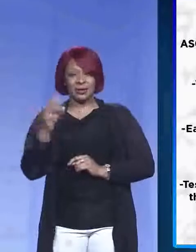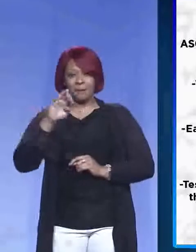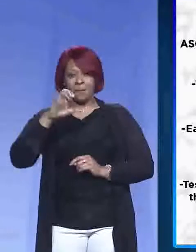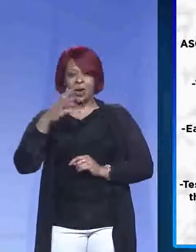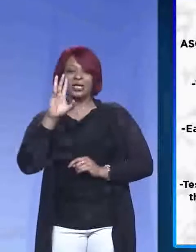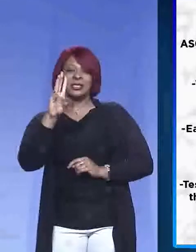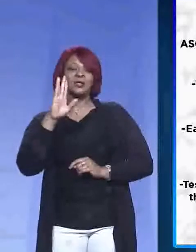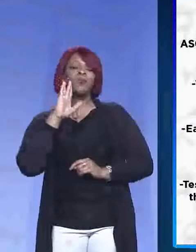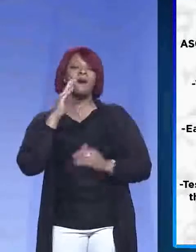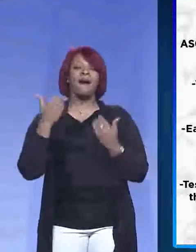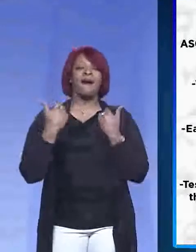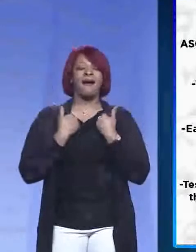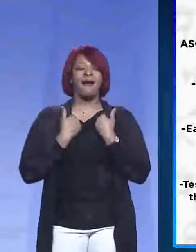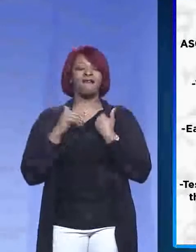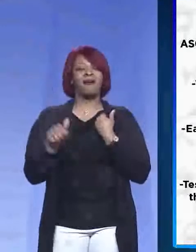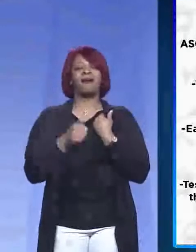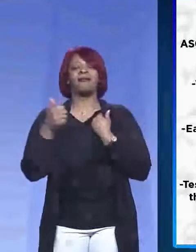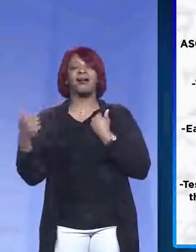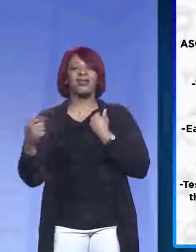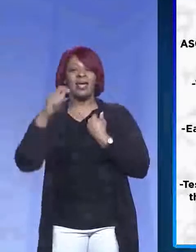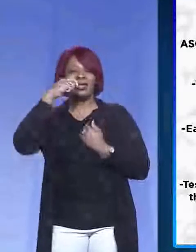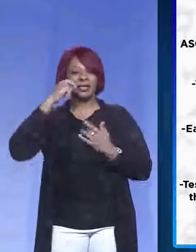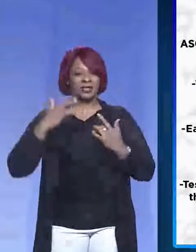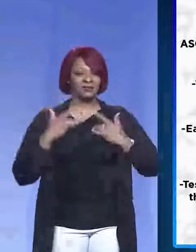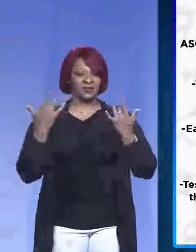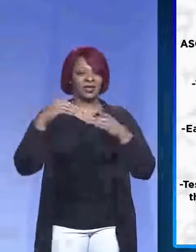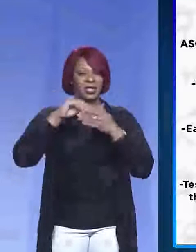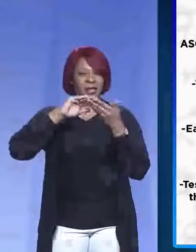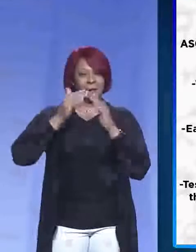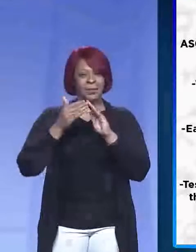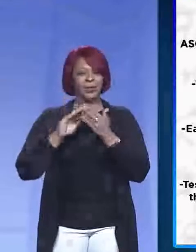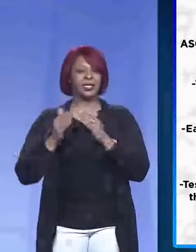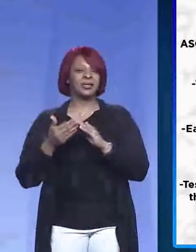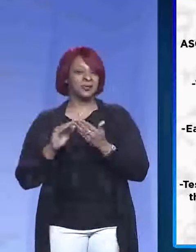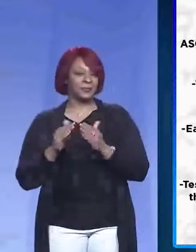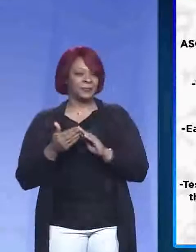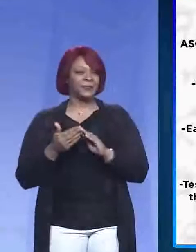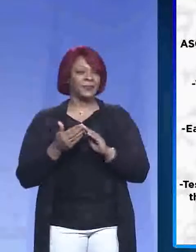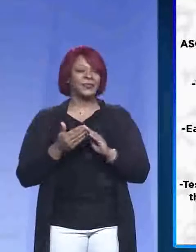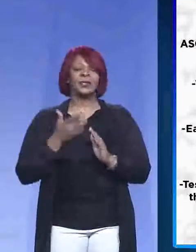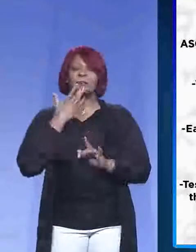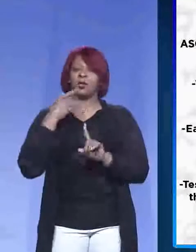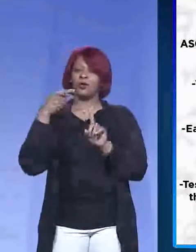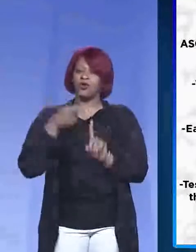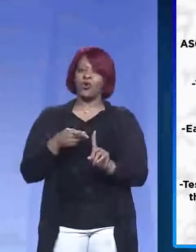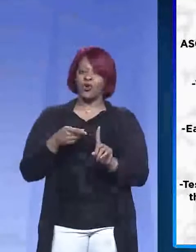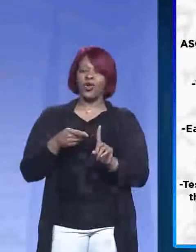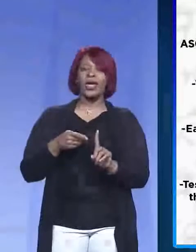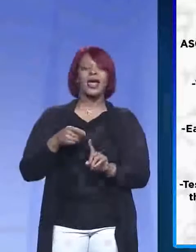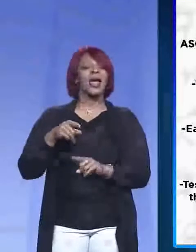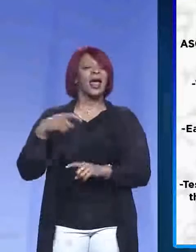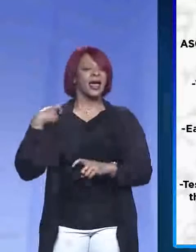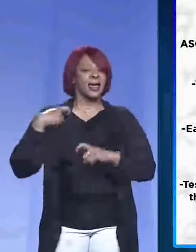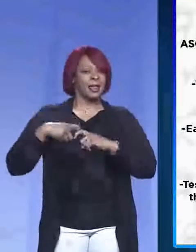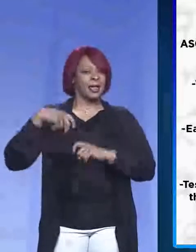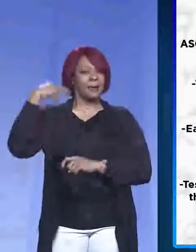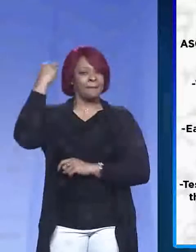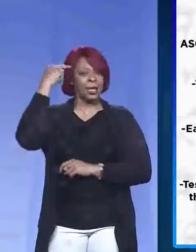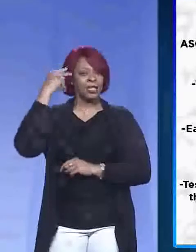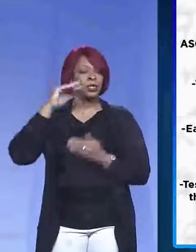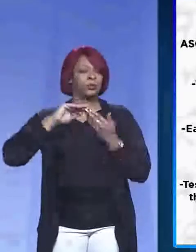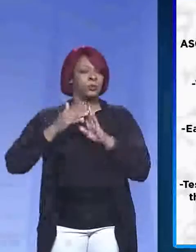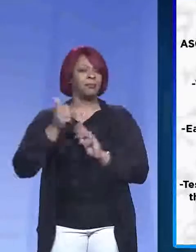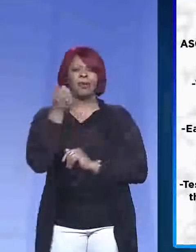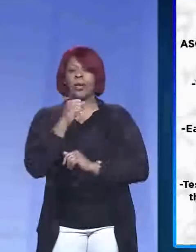we will be holding another testing event out in the community particularly targeting the Latinx community, but anyone